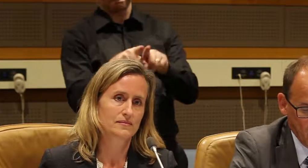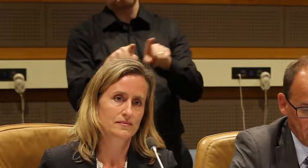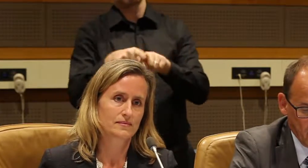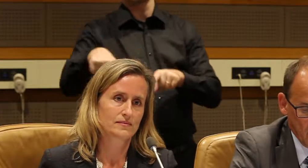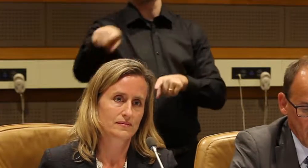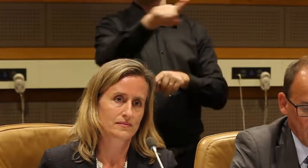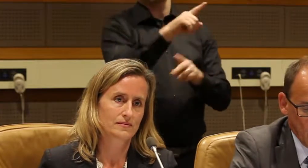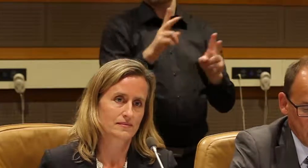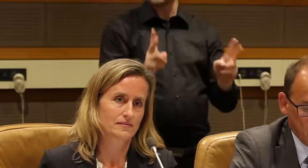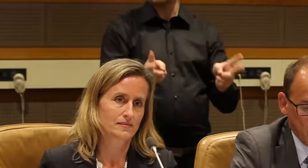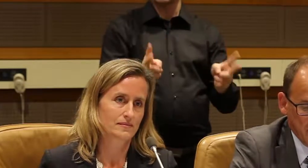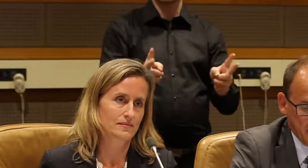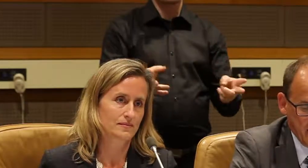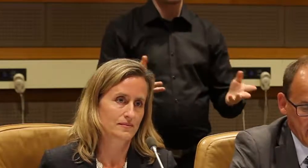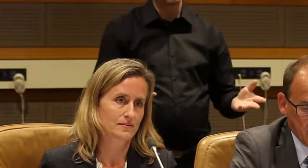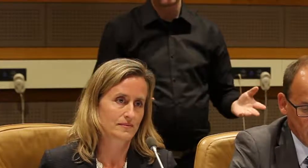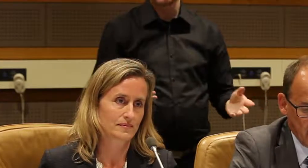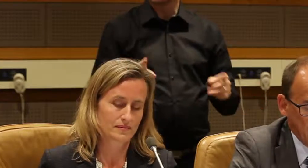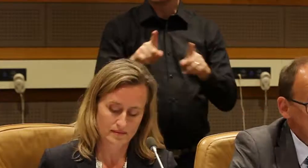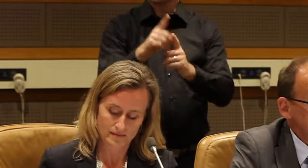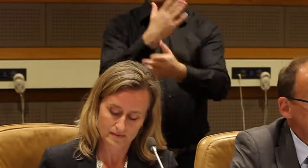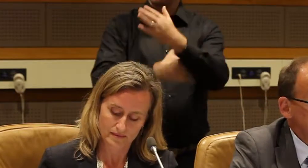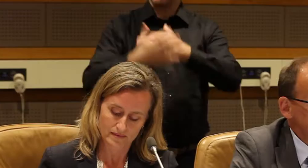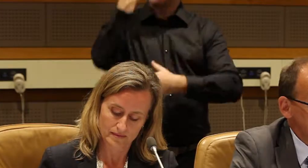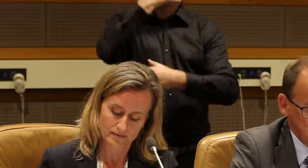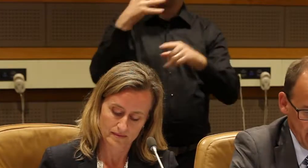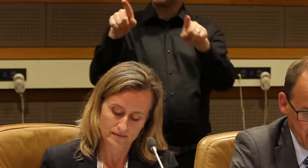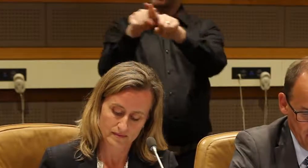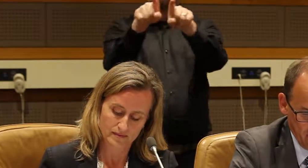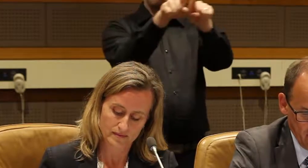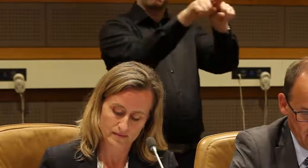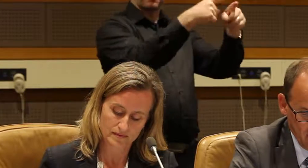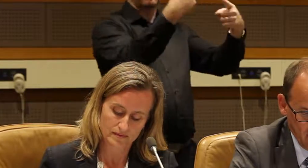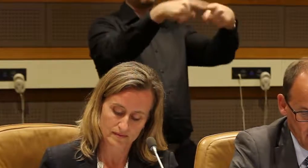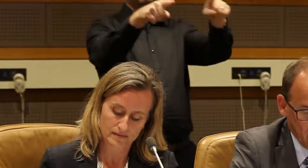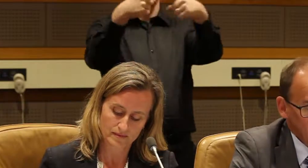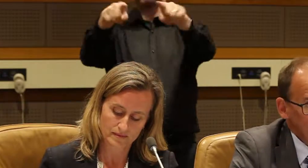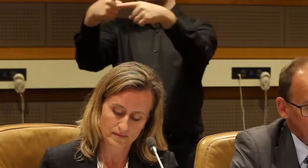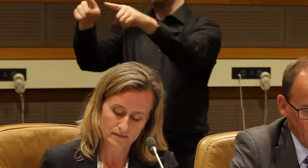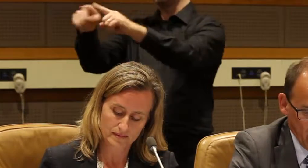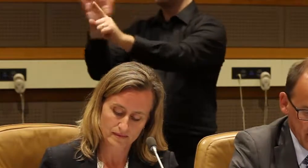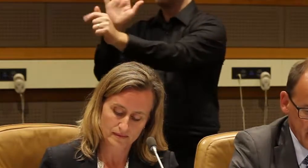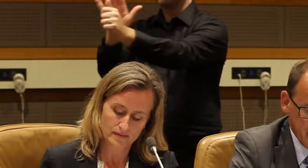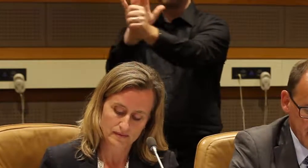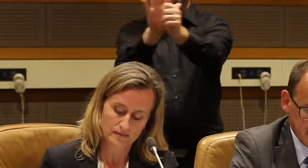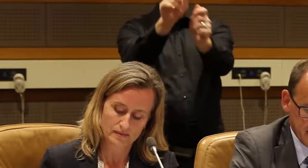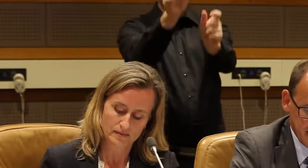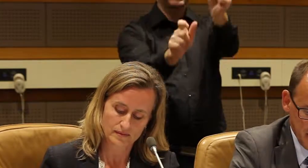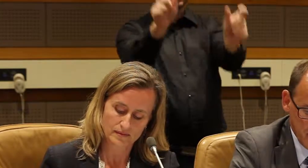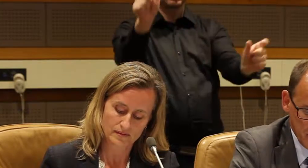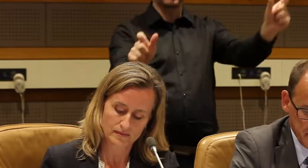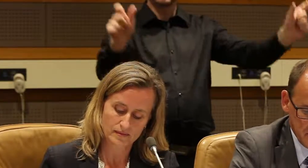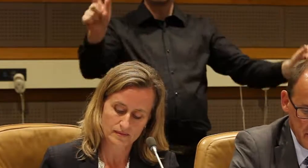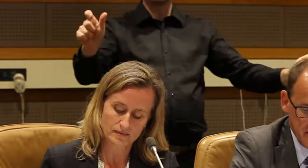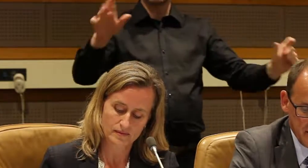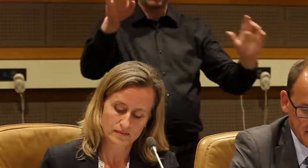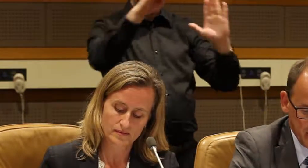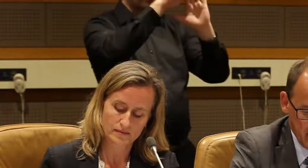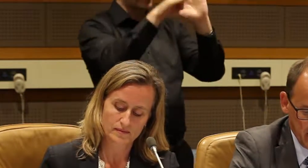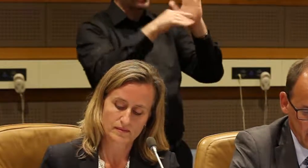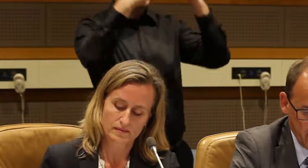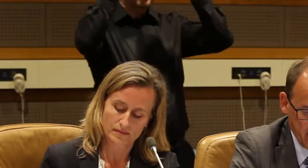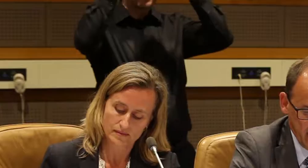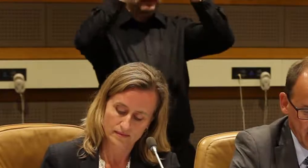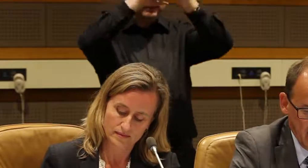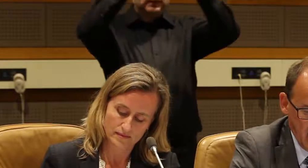individuals, which should be taken into account in our development efforts. We recognise that some groups within the